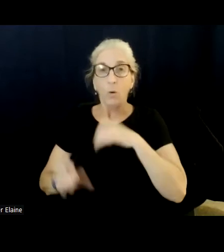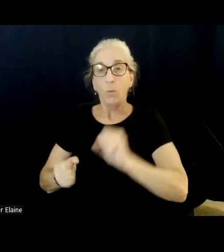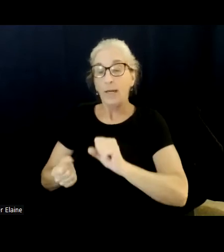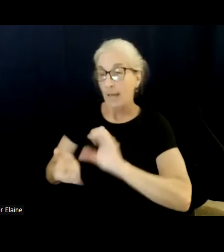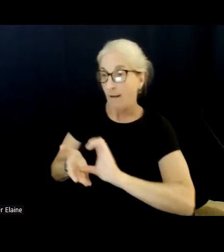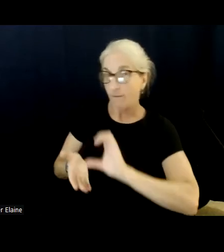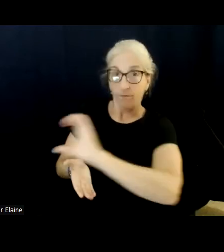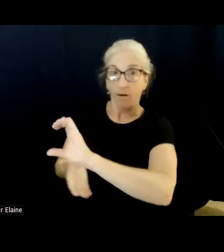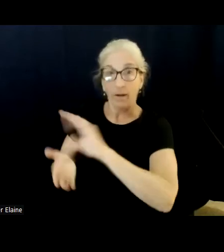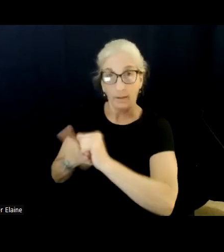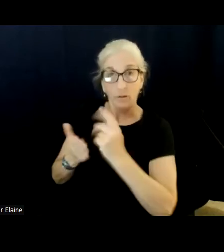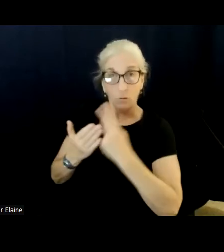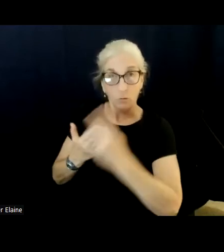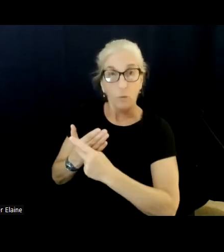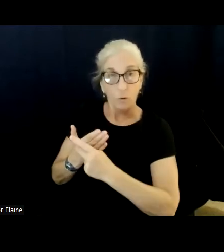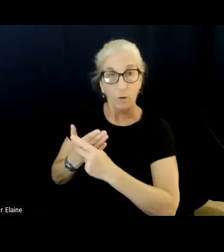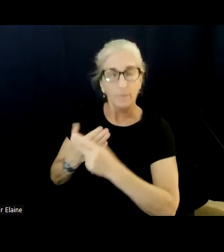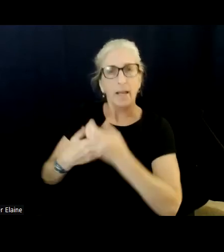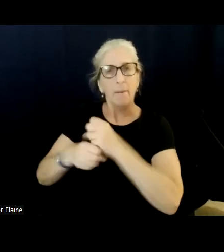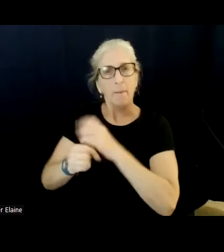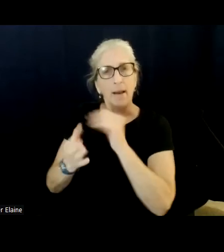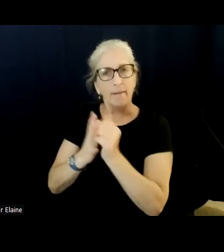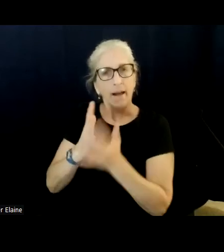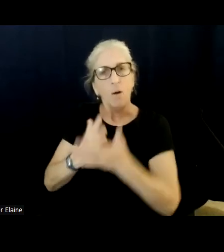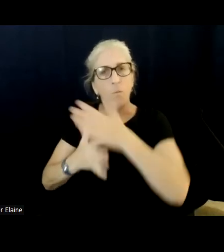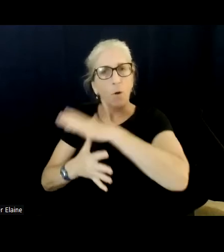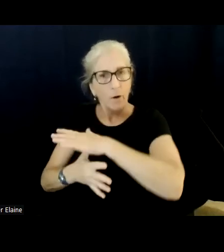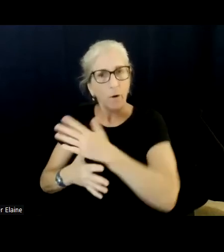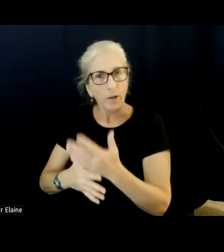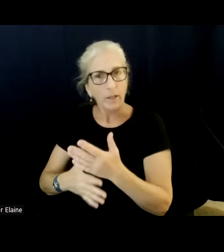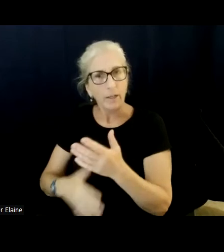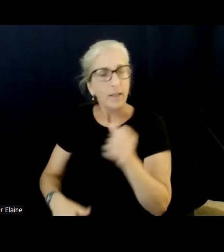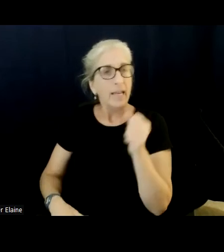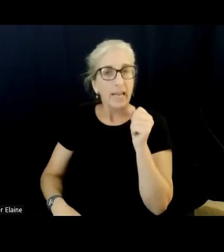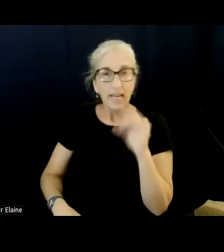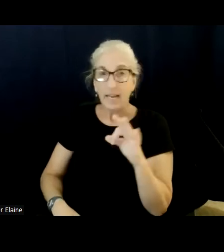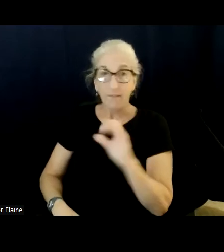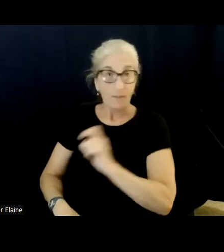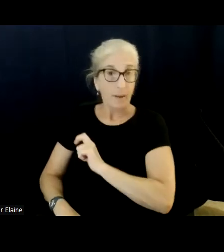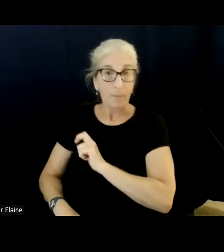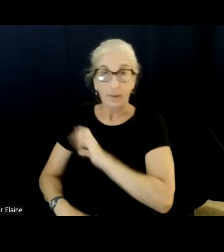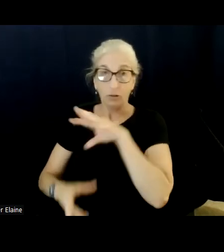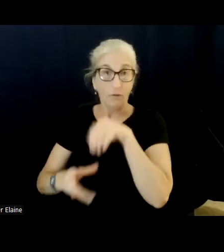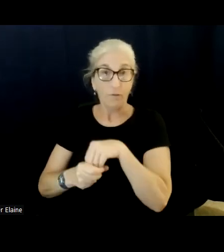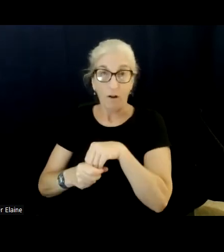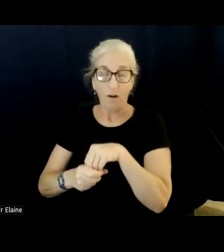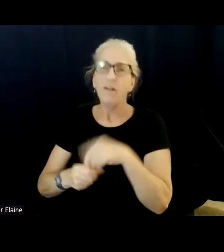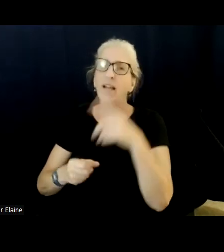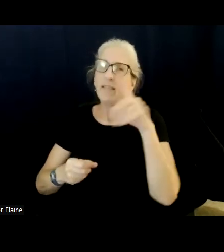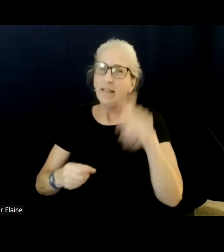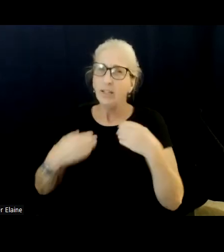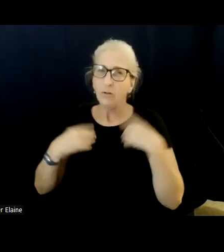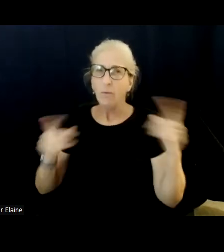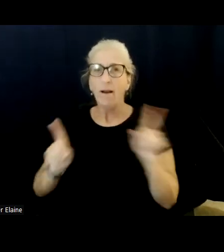basis, uh, because the police, uh, if it gets to that level, we certainly want them with partners as we try to help,